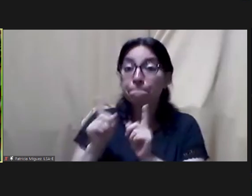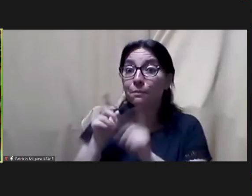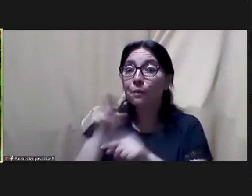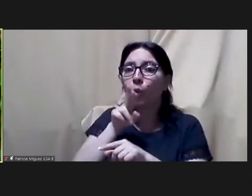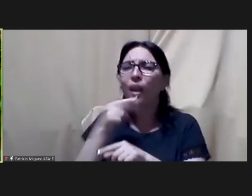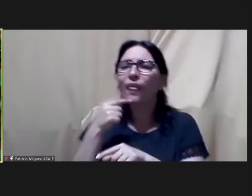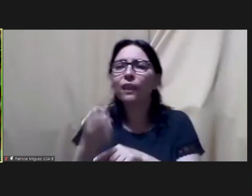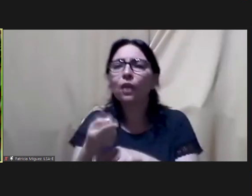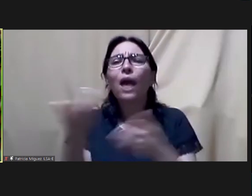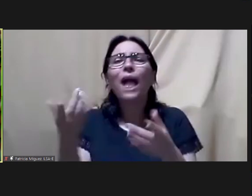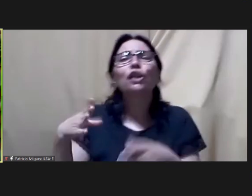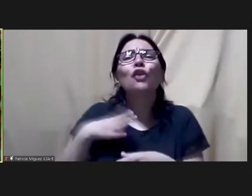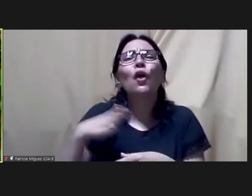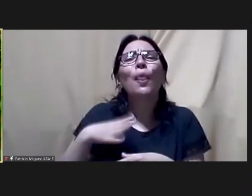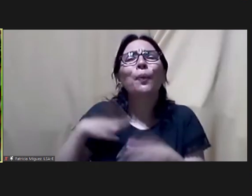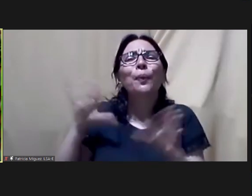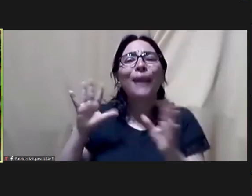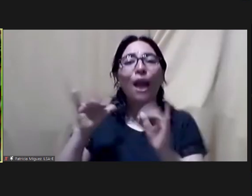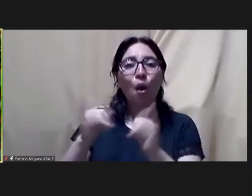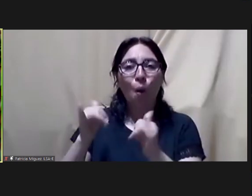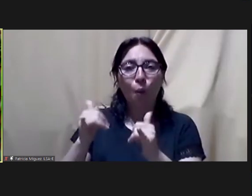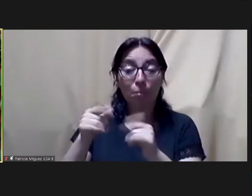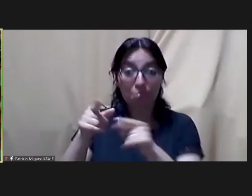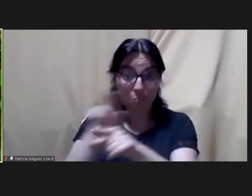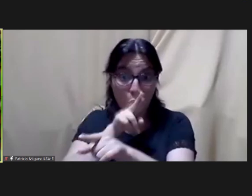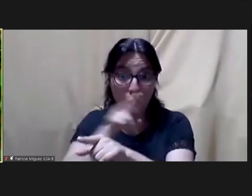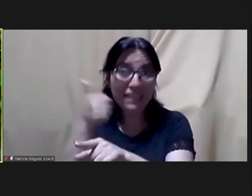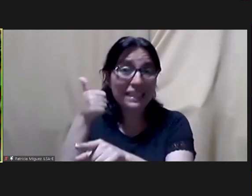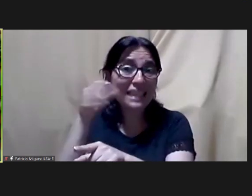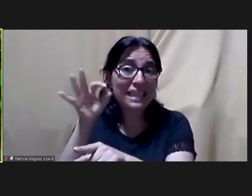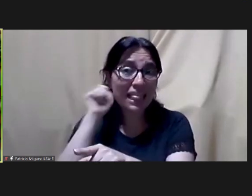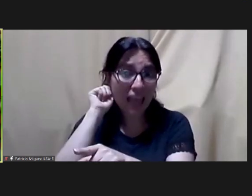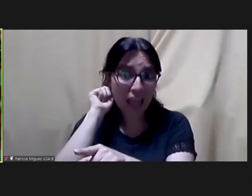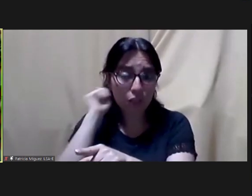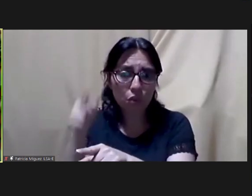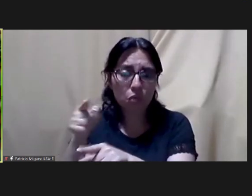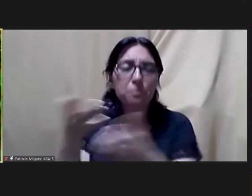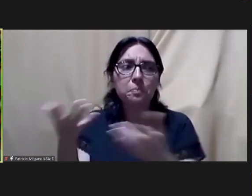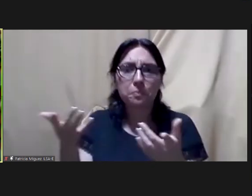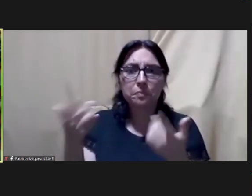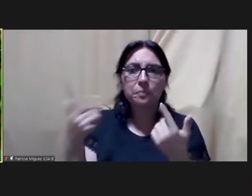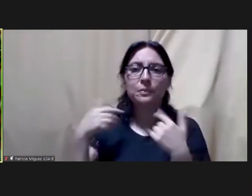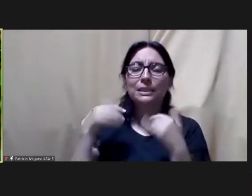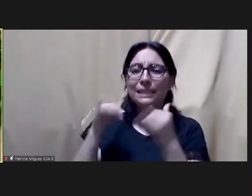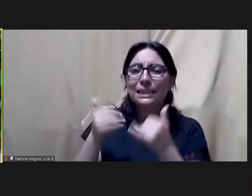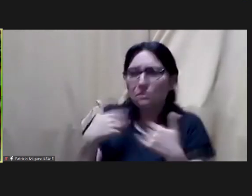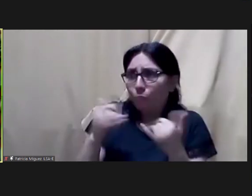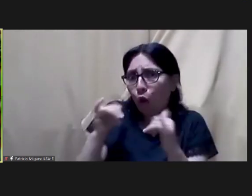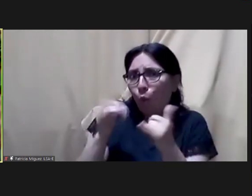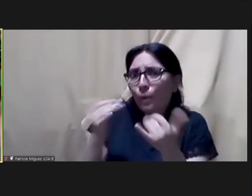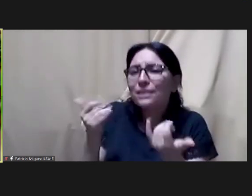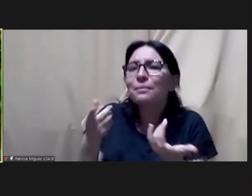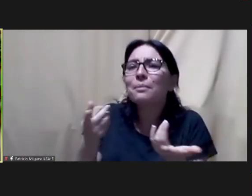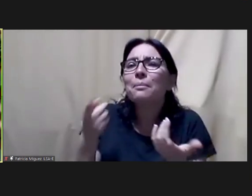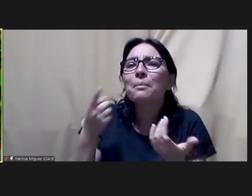and they were saying no she's young and it was a 60 year old woman and i was like yeah she is